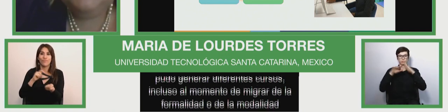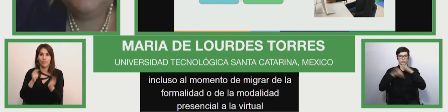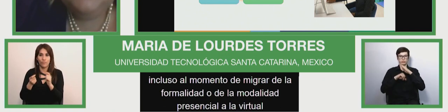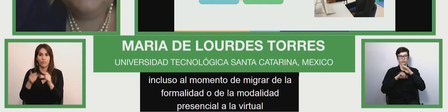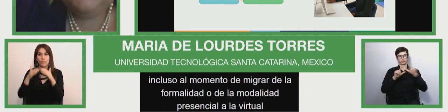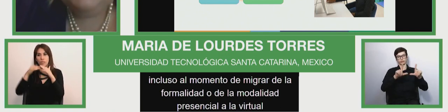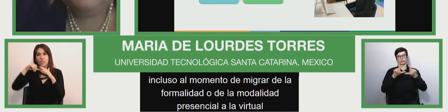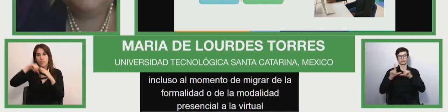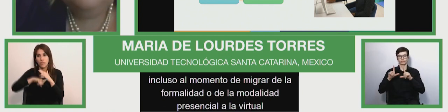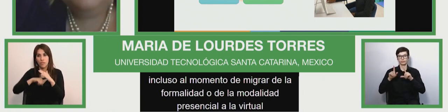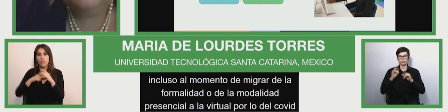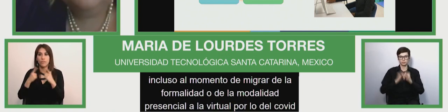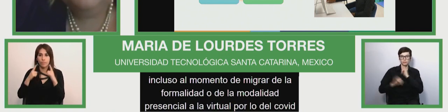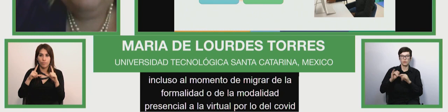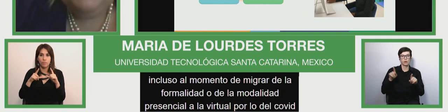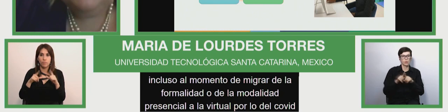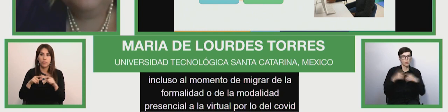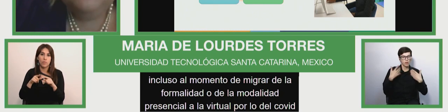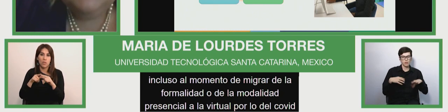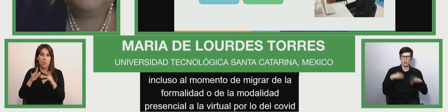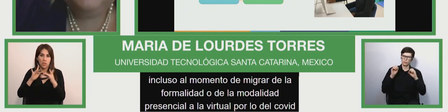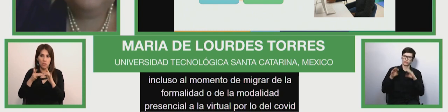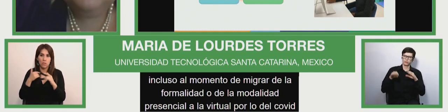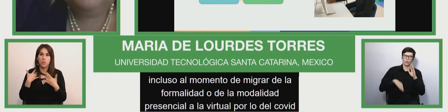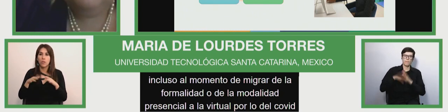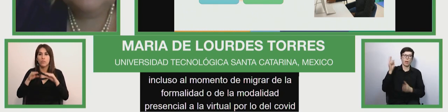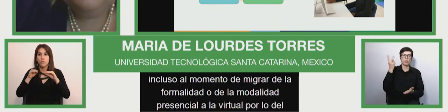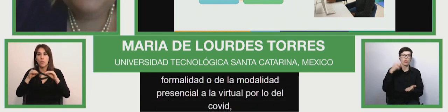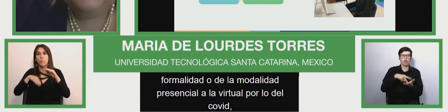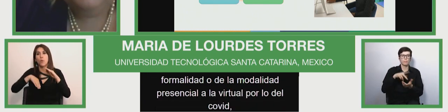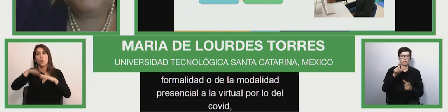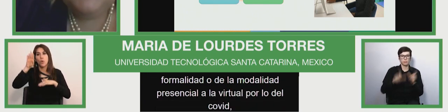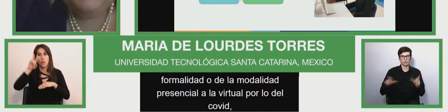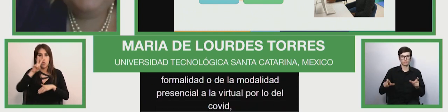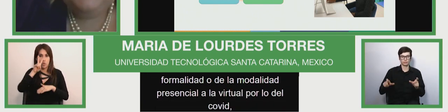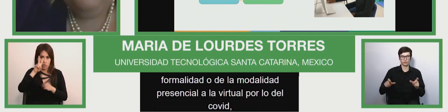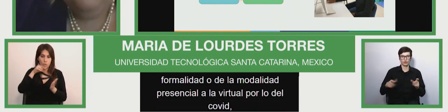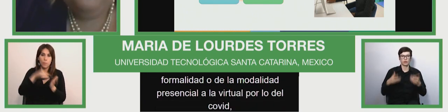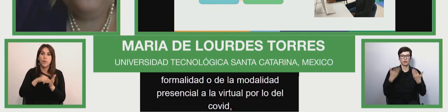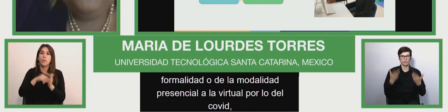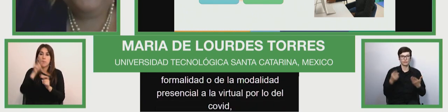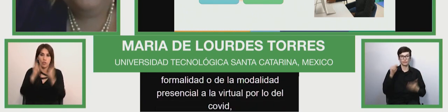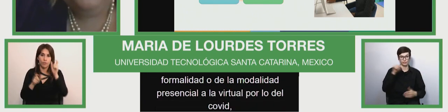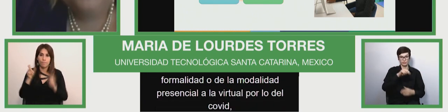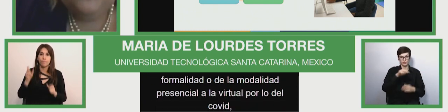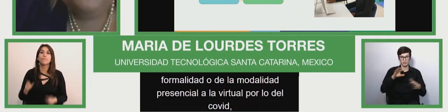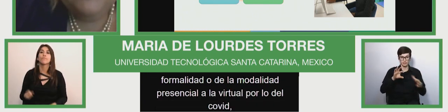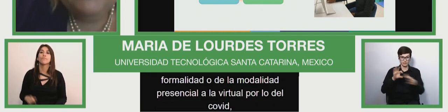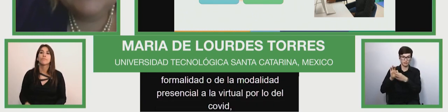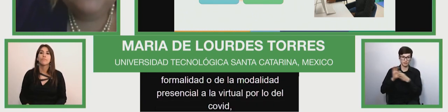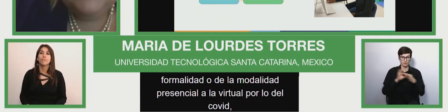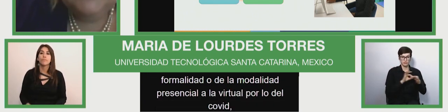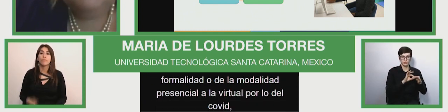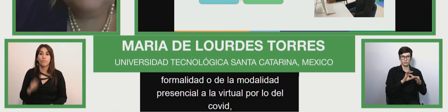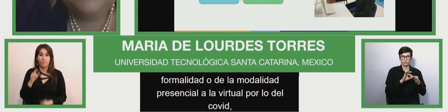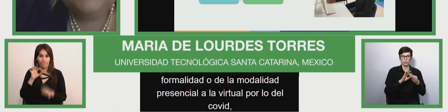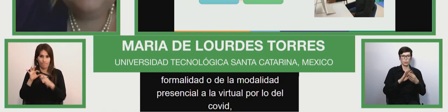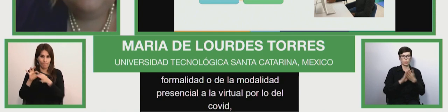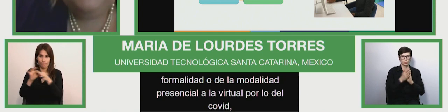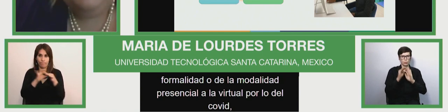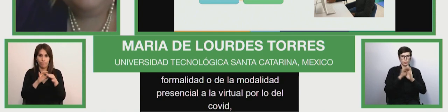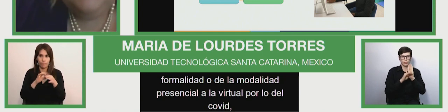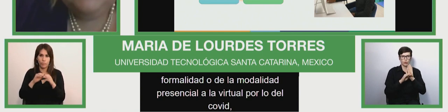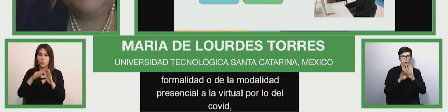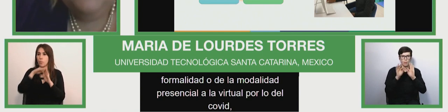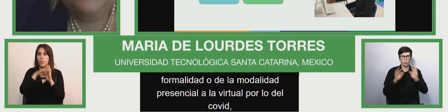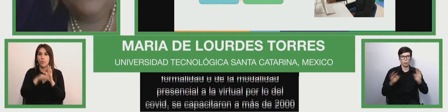from the formal aspects including the face-to-face modalities given the